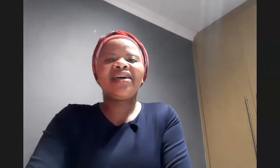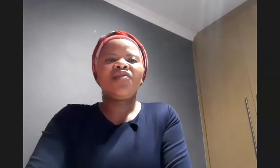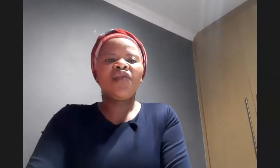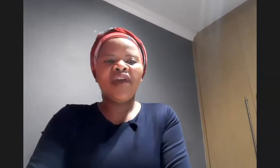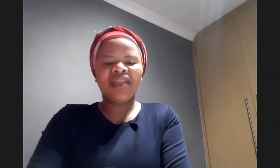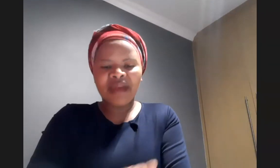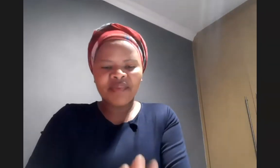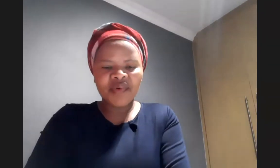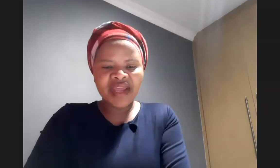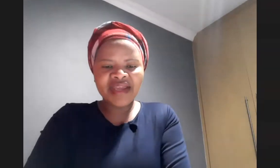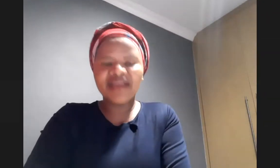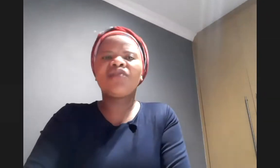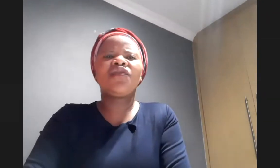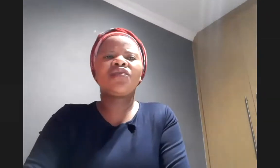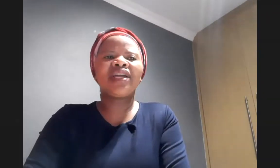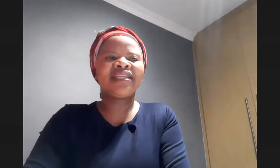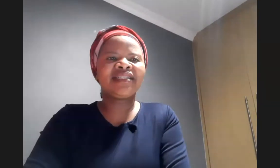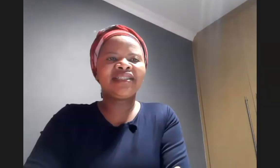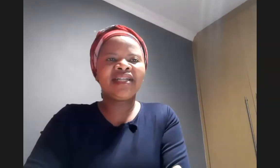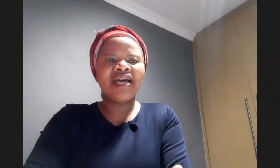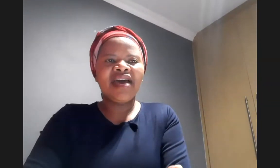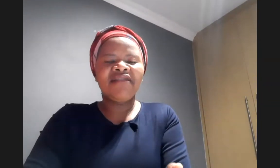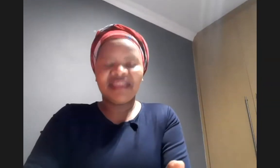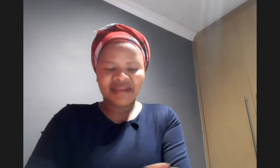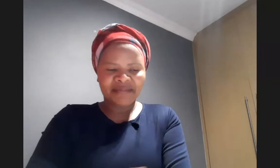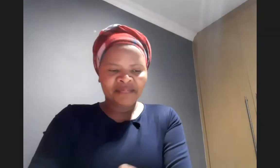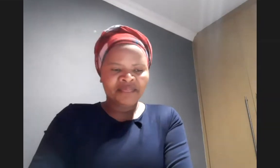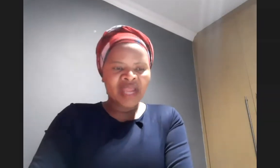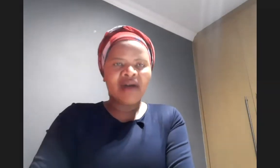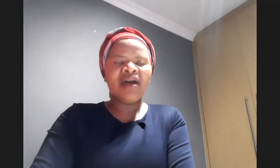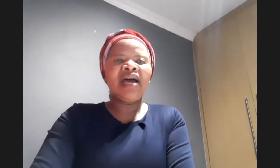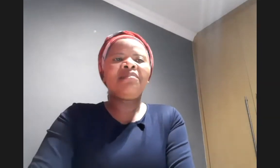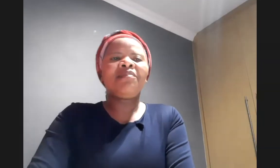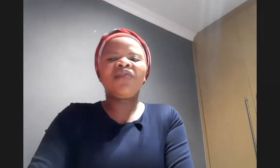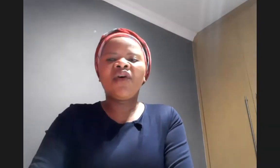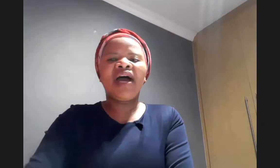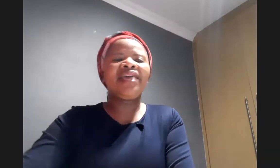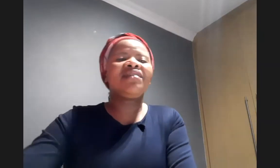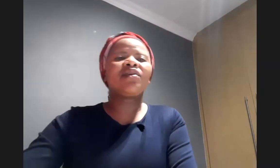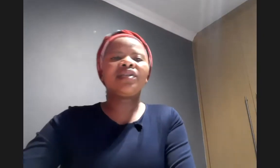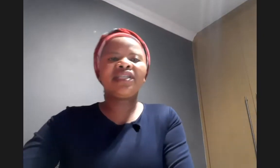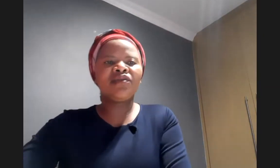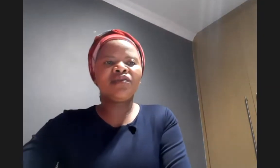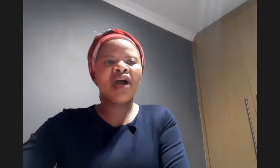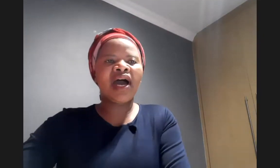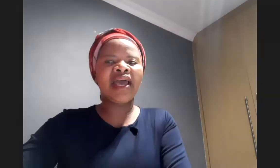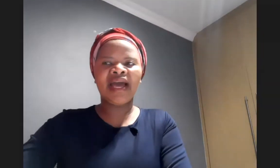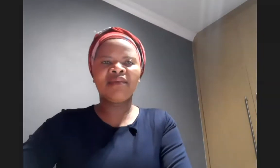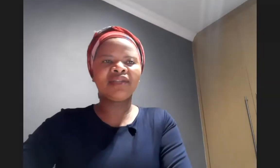for faith we are praying for radical faith now um before i even continue i i want to